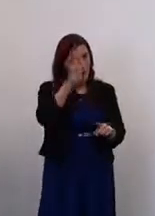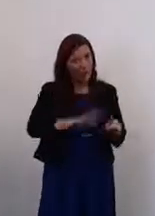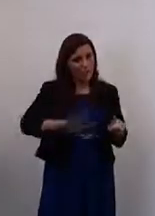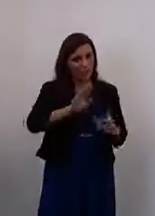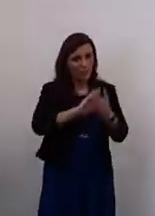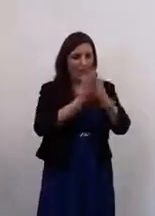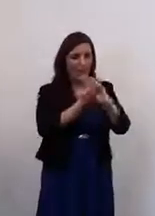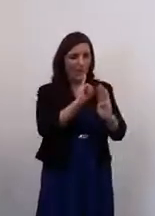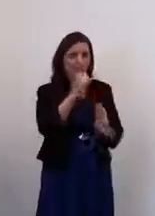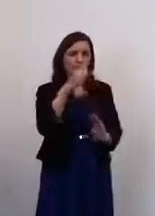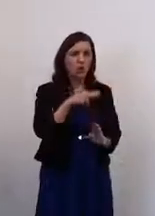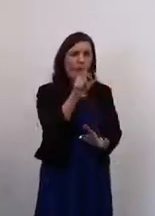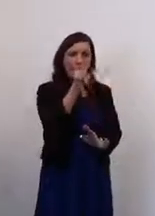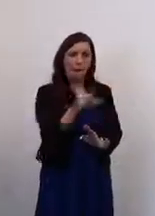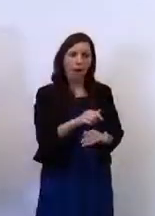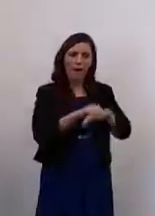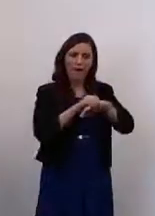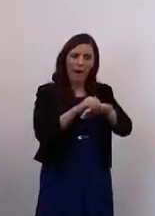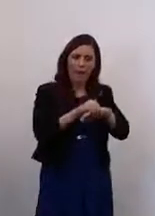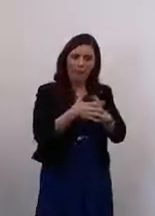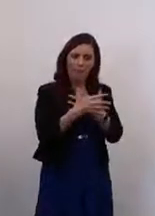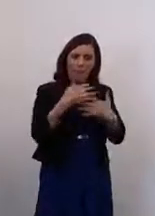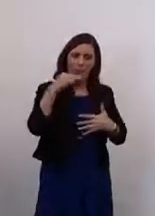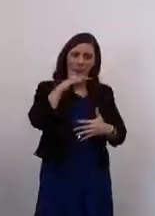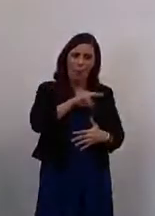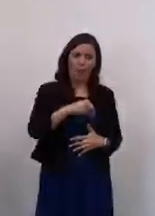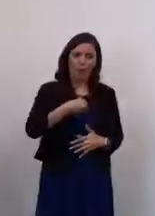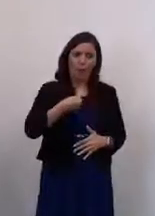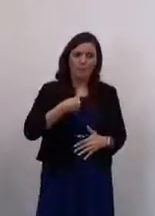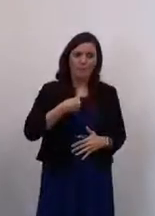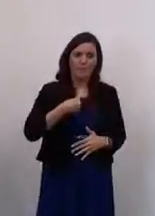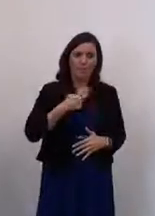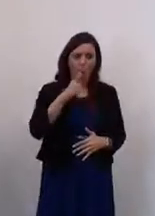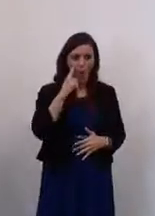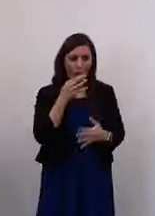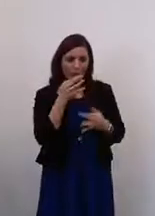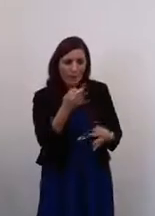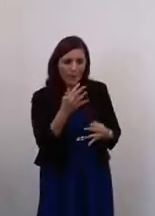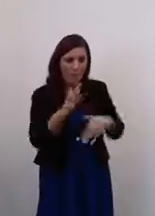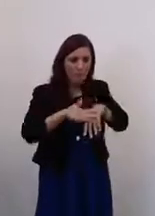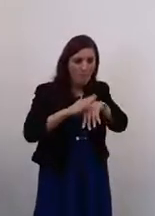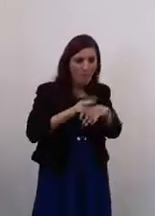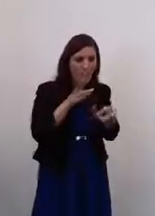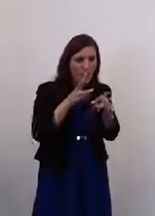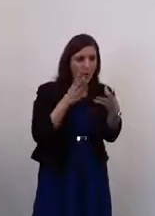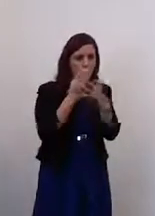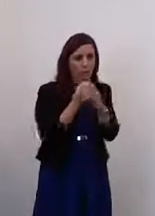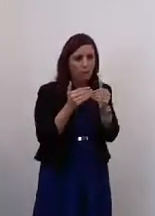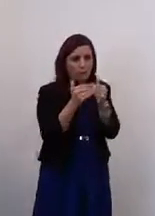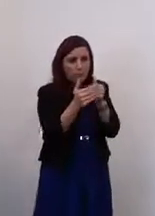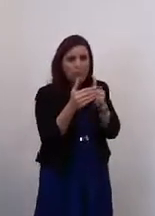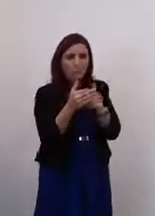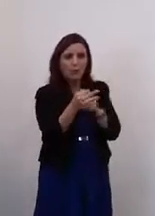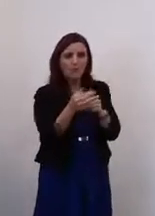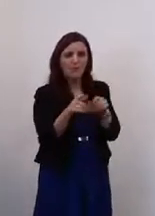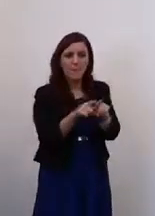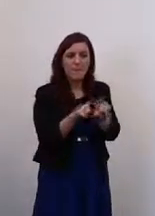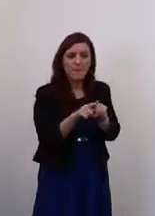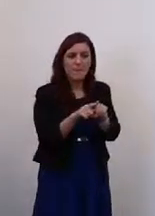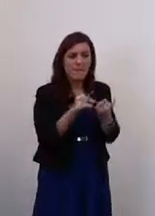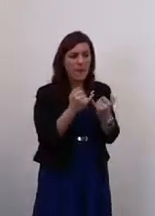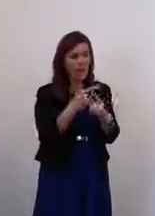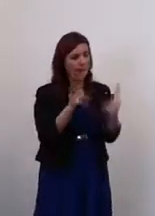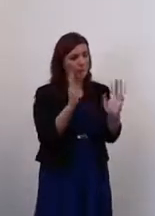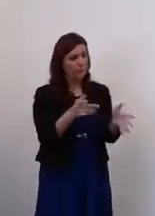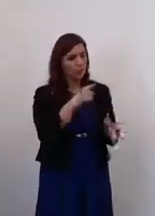friendly. It's a really big thing for us and we're really looking forward to how we might do the work with us in the future. And like you said,